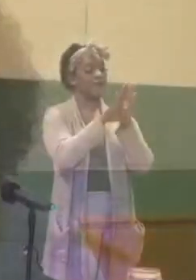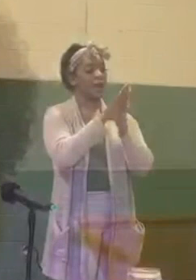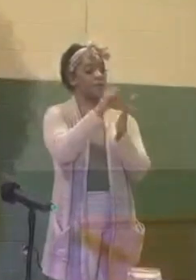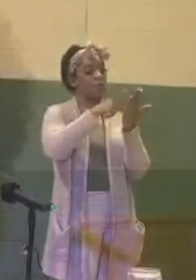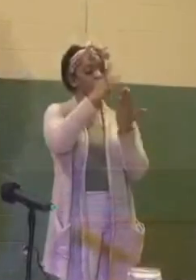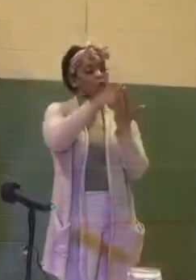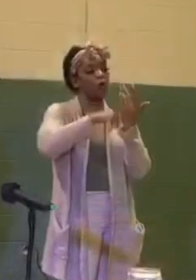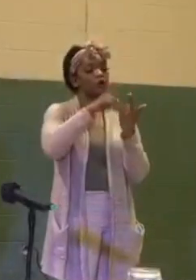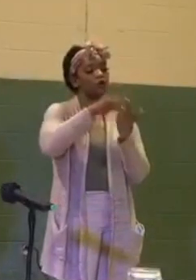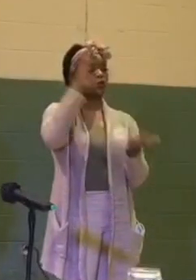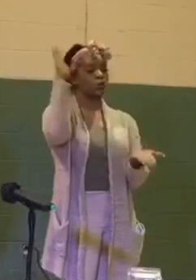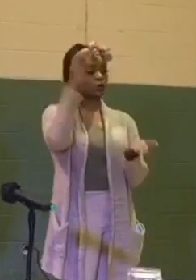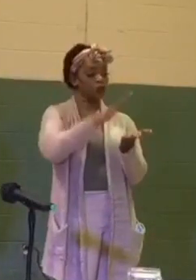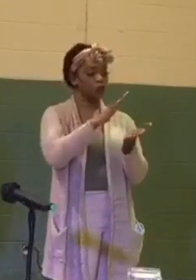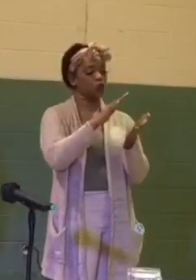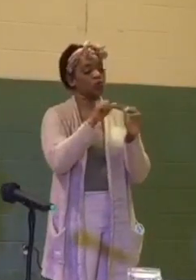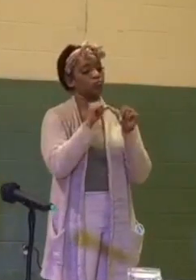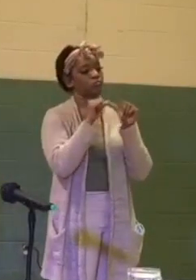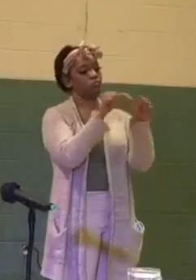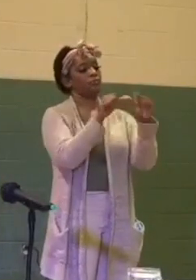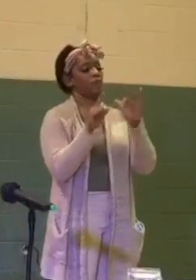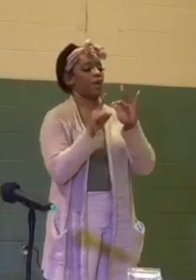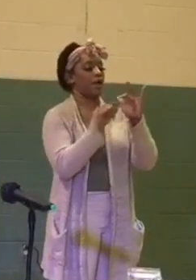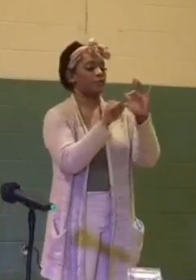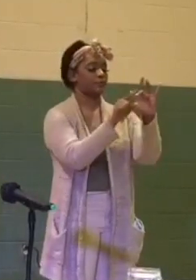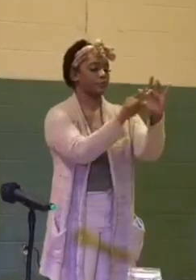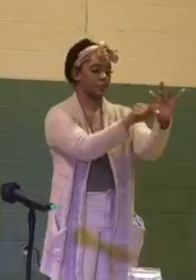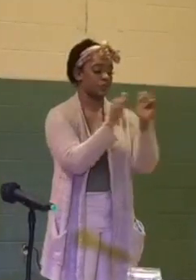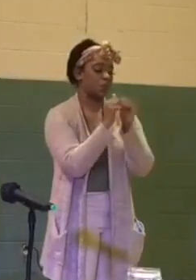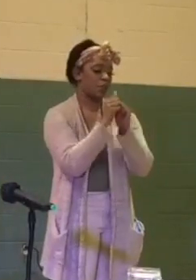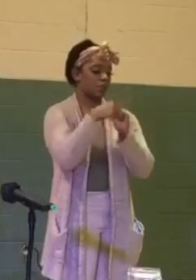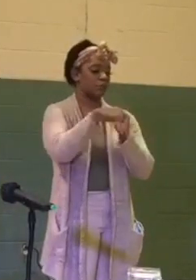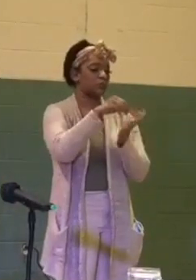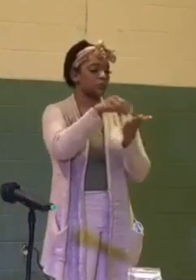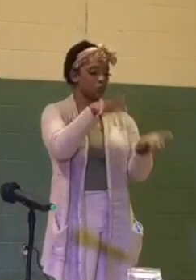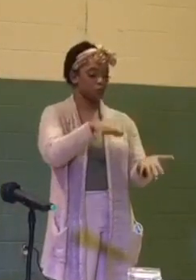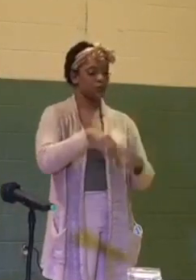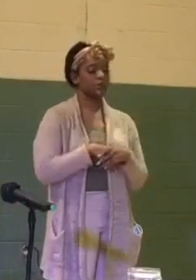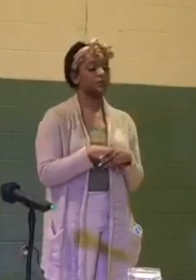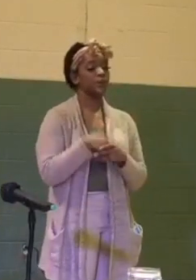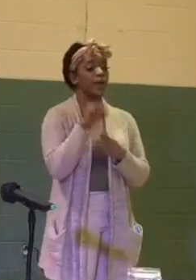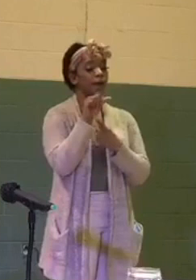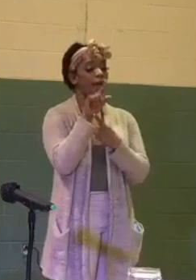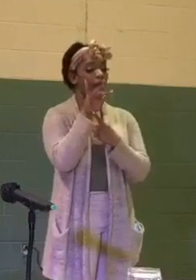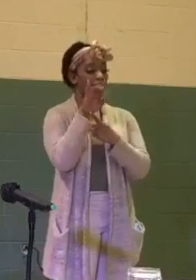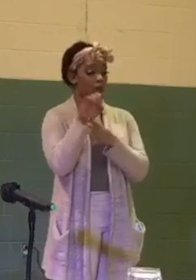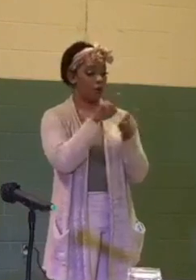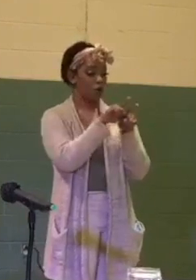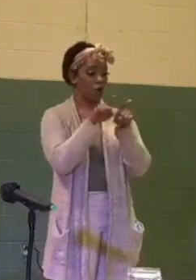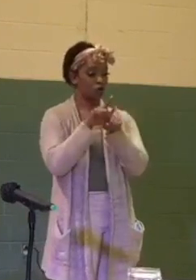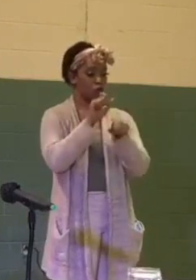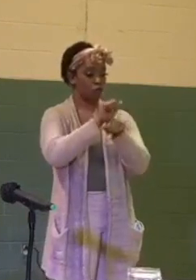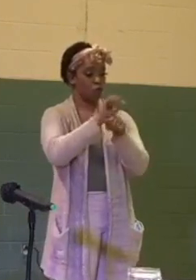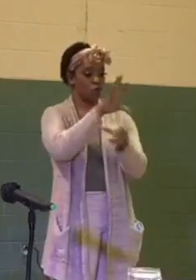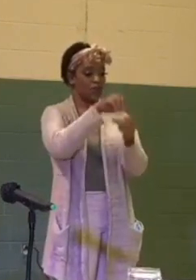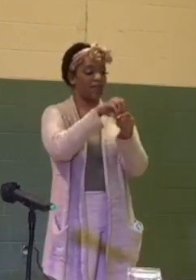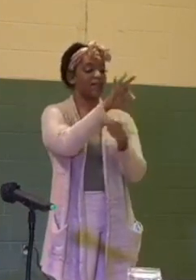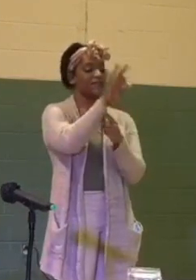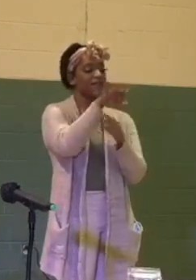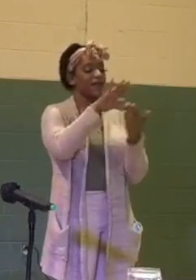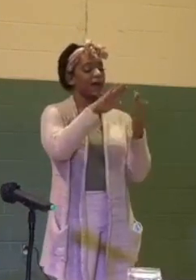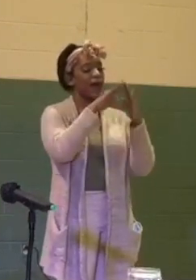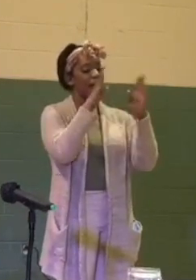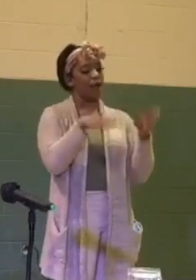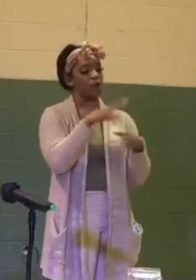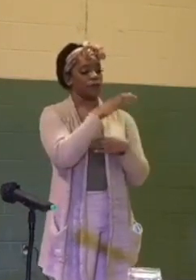reduce chronic absenteeism among students. Allie also worked within the Flint Housing Commission,